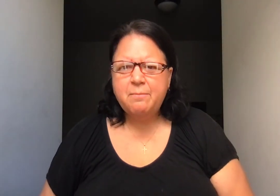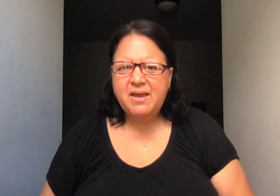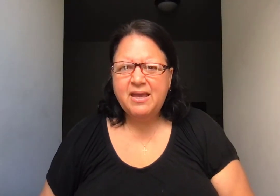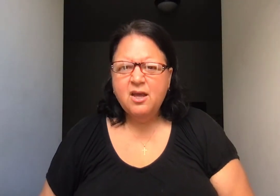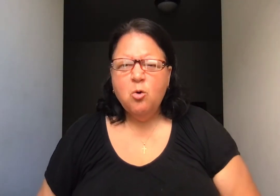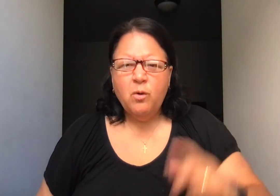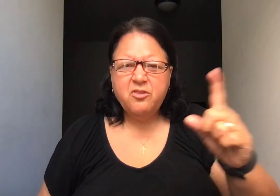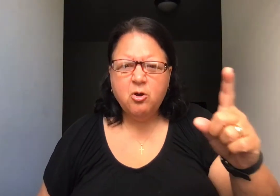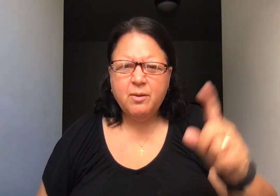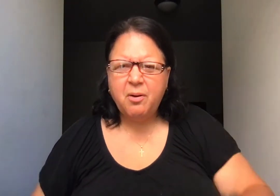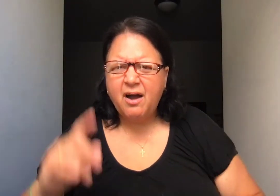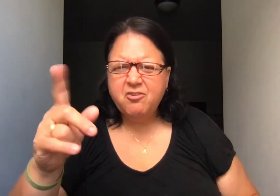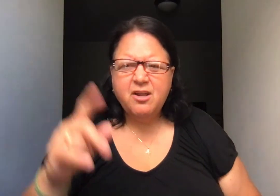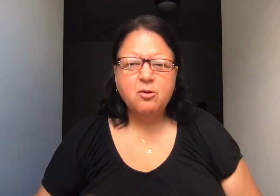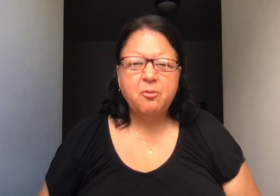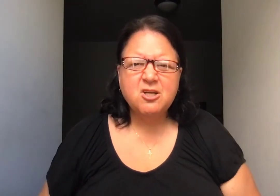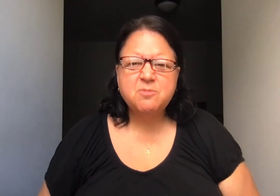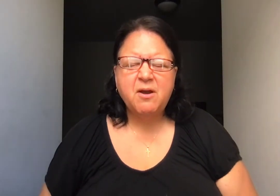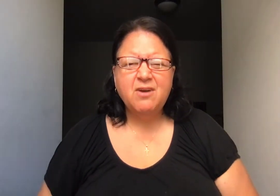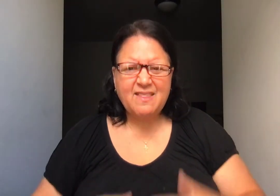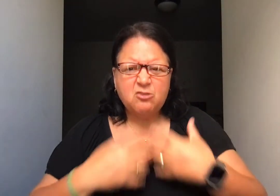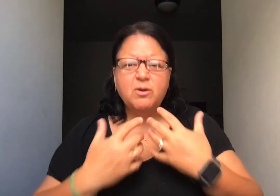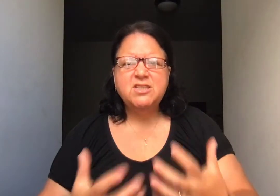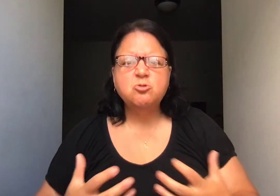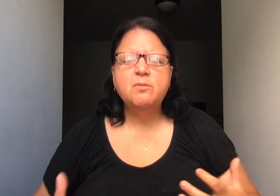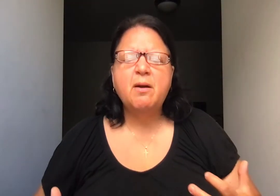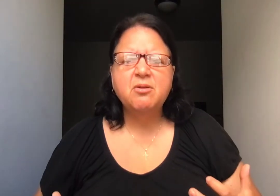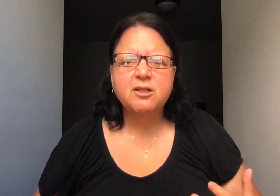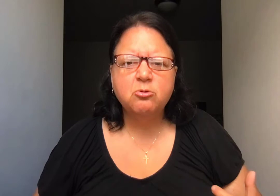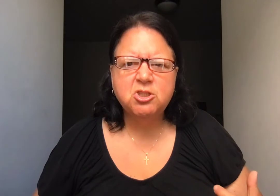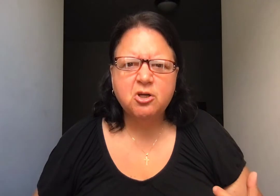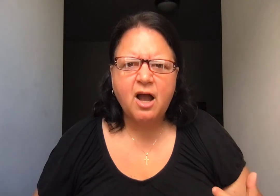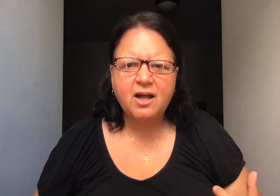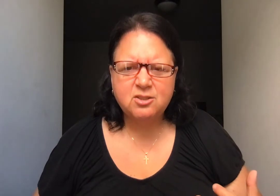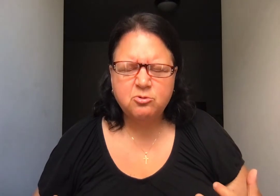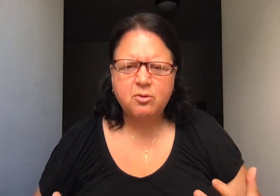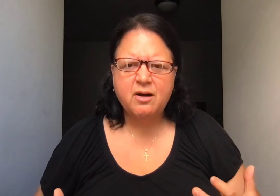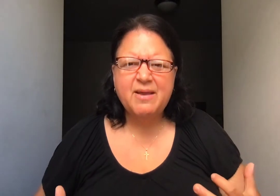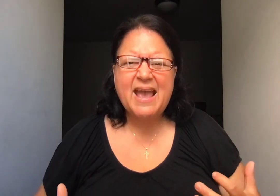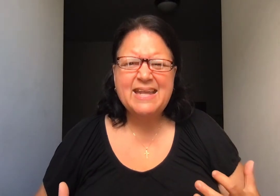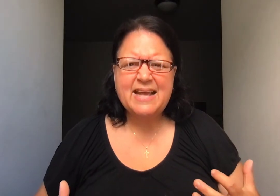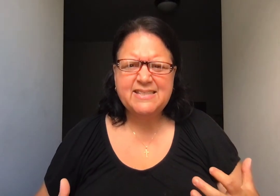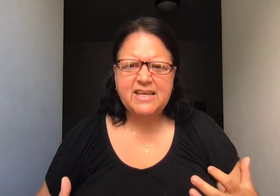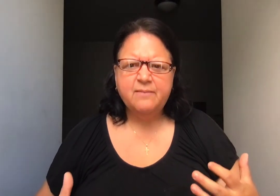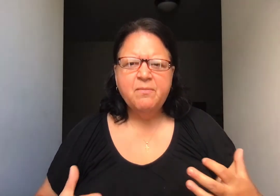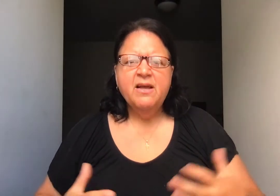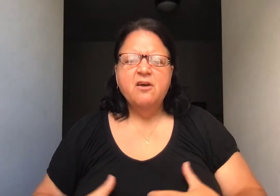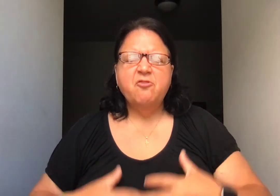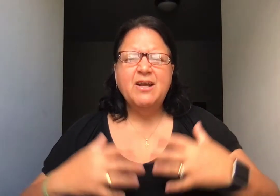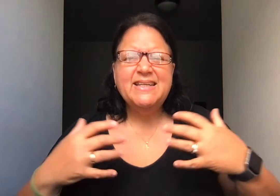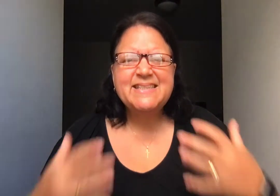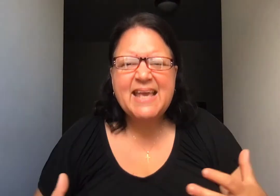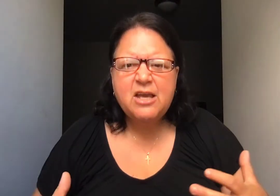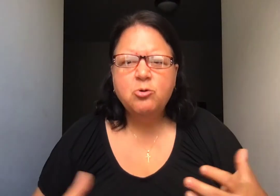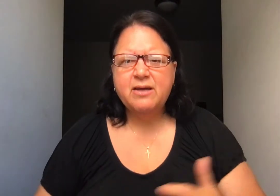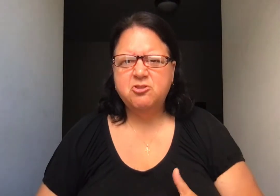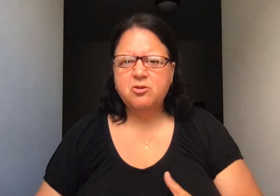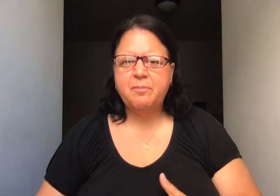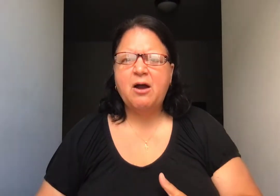be, whether you're in poverty or prosperity. That's why it says, remember the Lord, your God, Deuteronomy 8, 18, for it is he who gives you the power